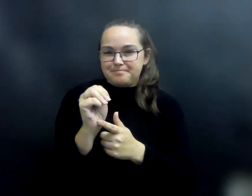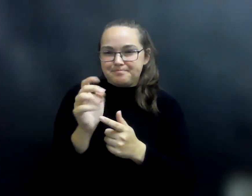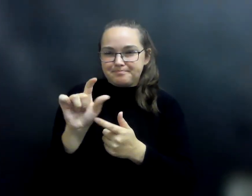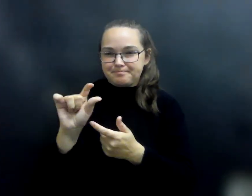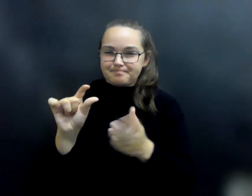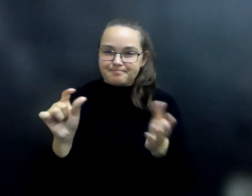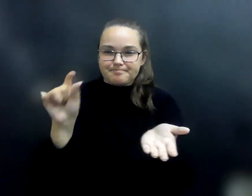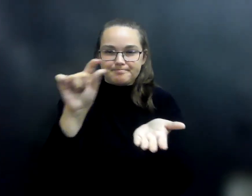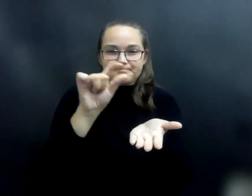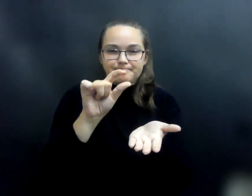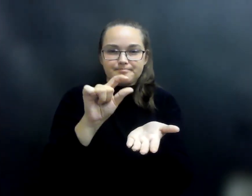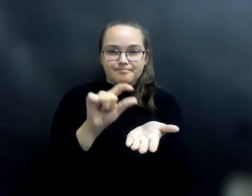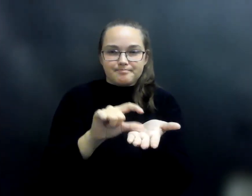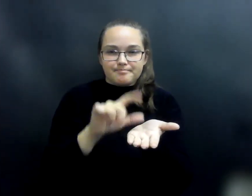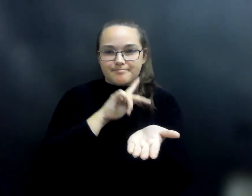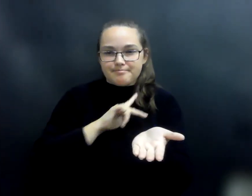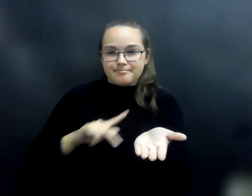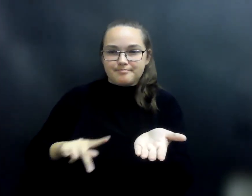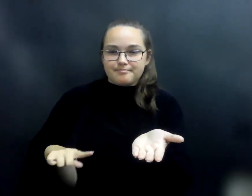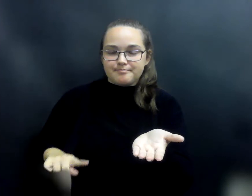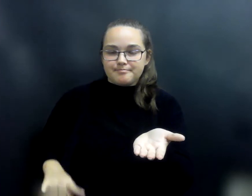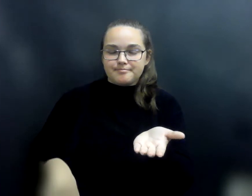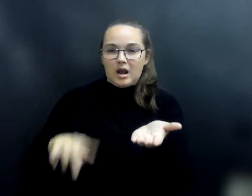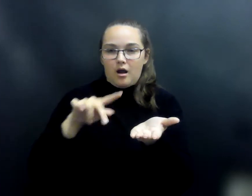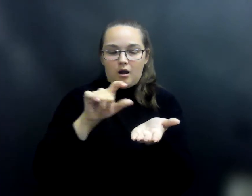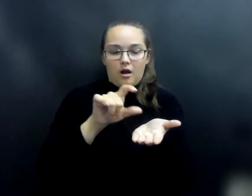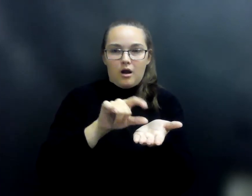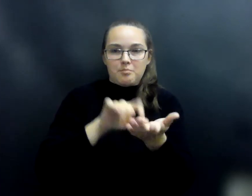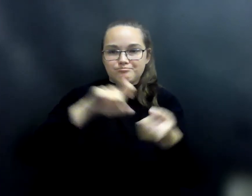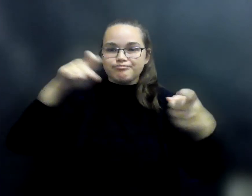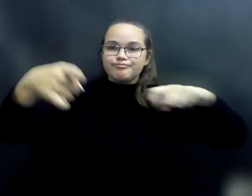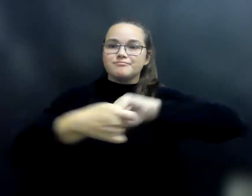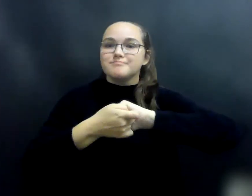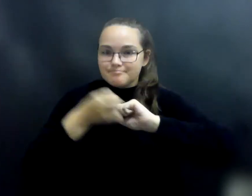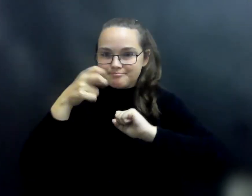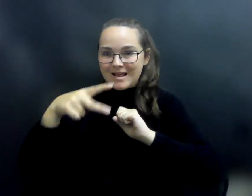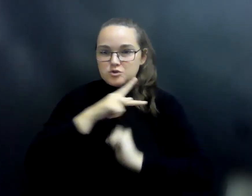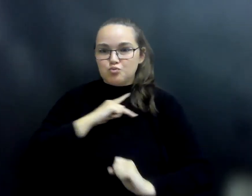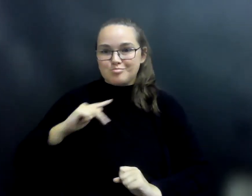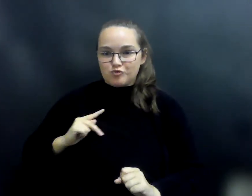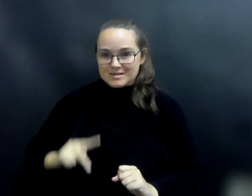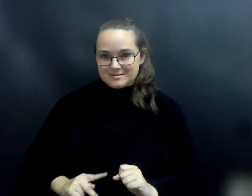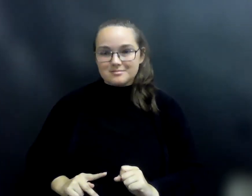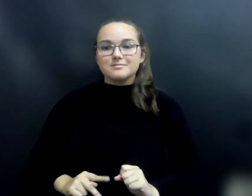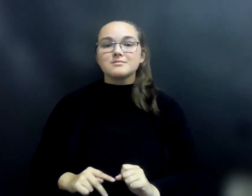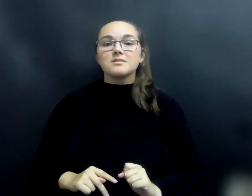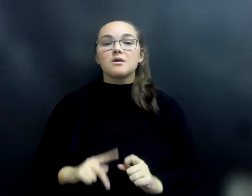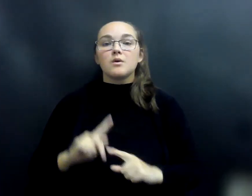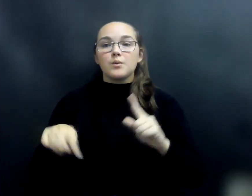again, as the prince took the garnet from tall, it turned back into the princess. When the wizard opened the